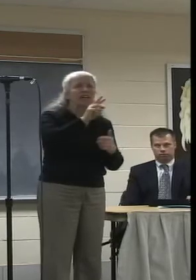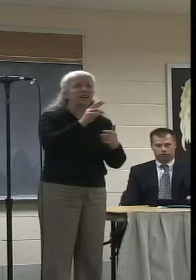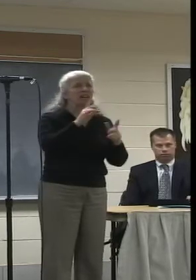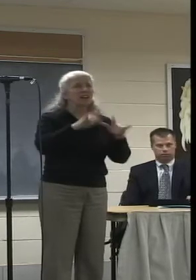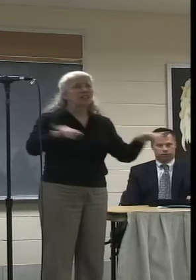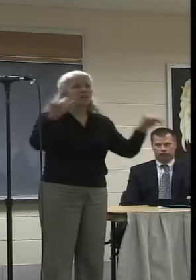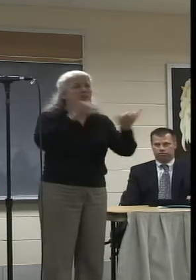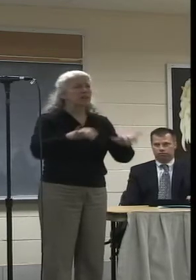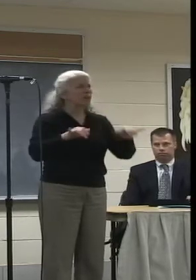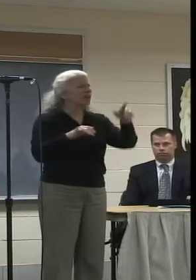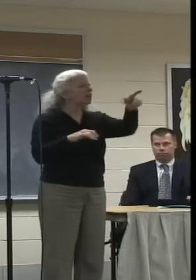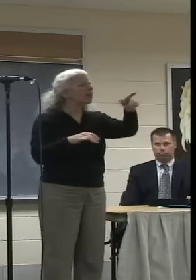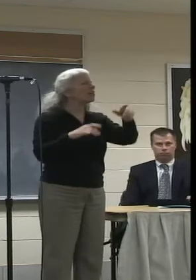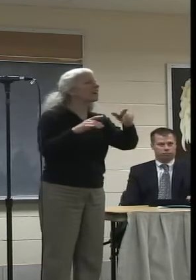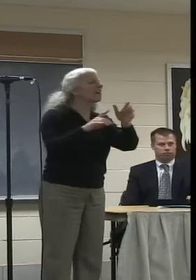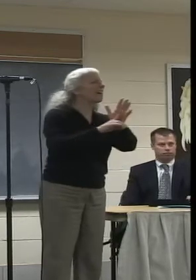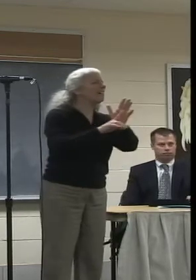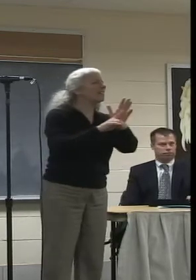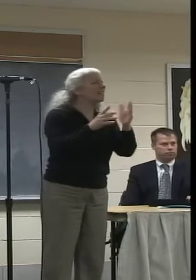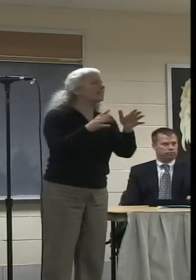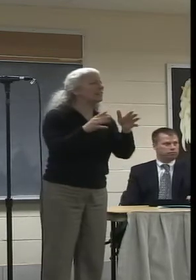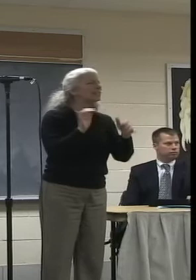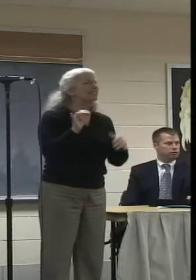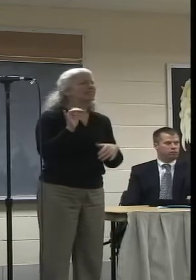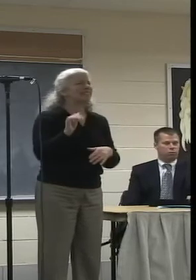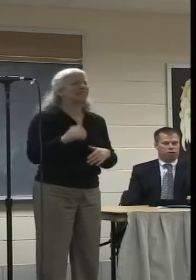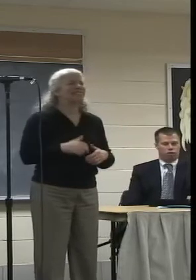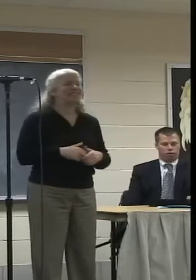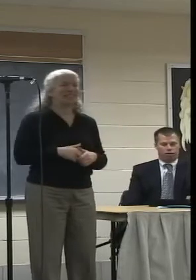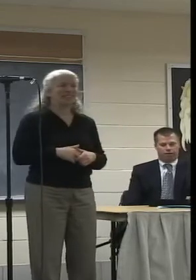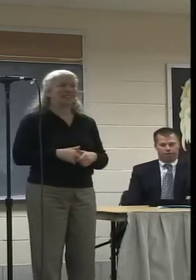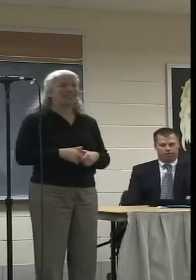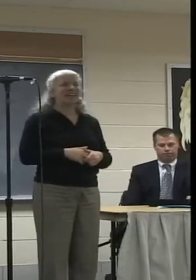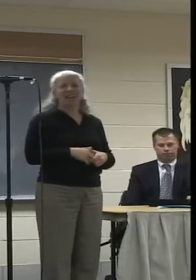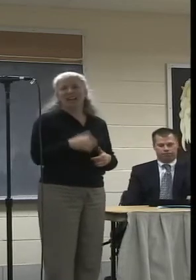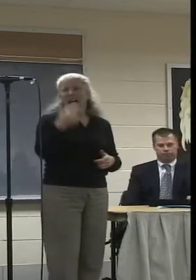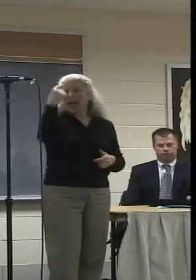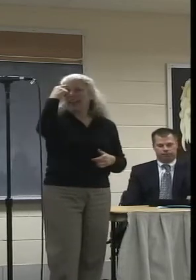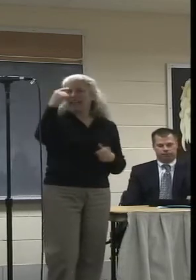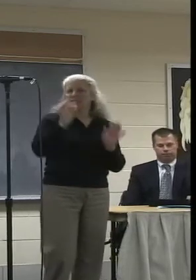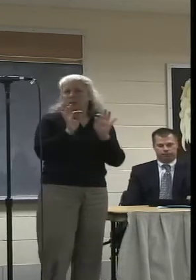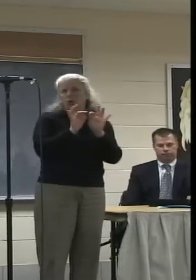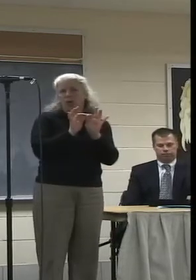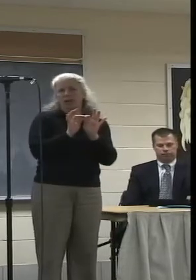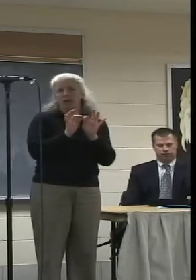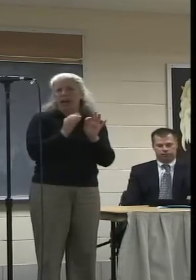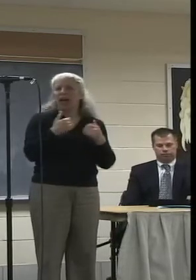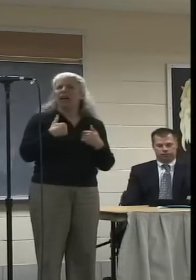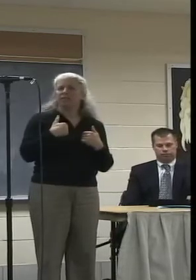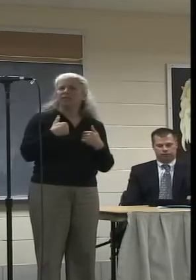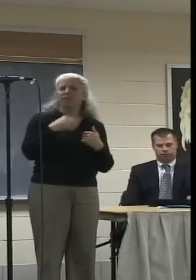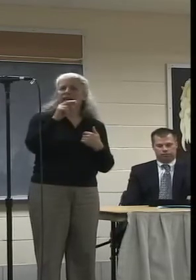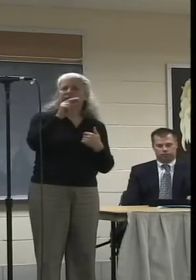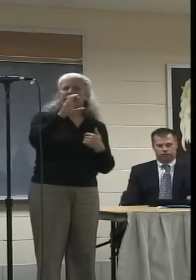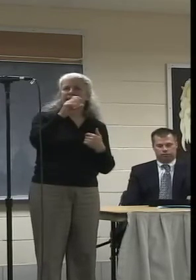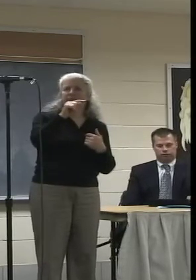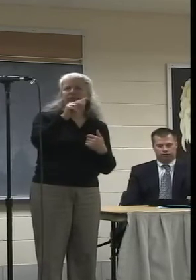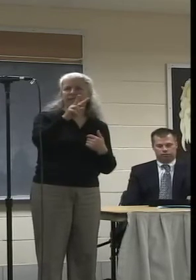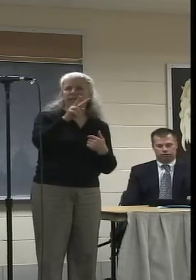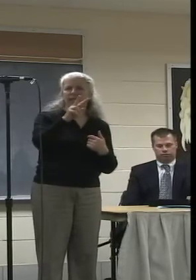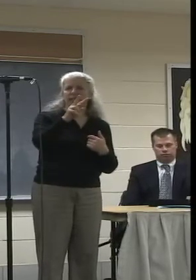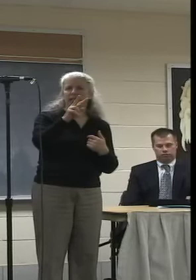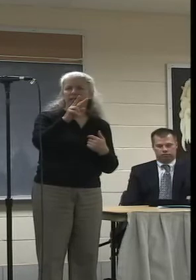I'm not sure what that signal means. I think it's more important now than ever to continue to support